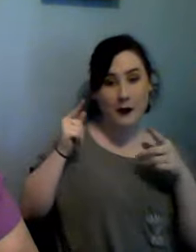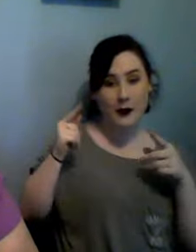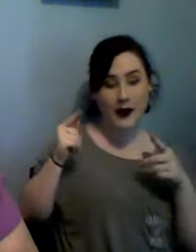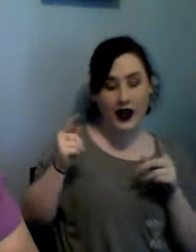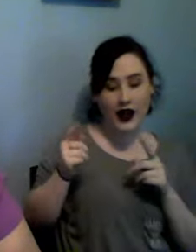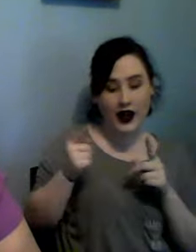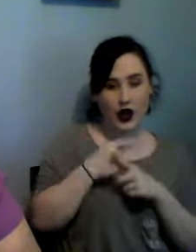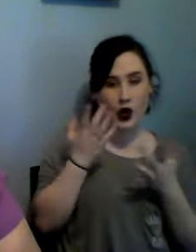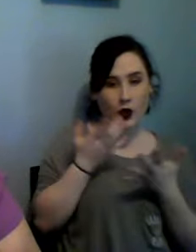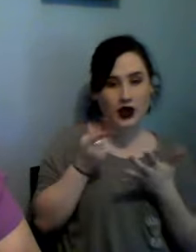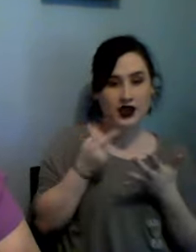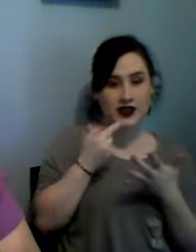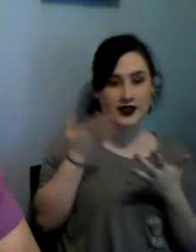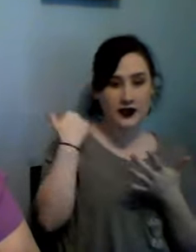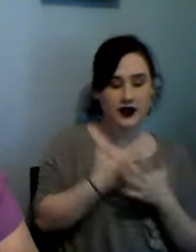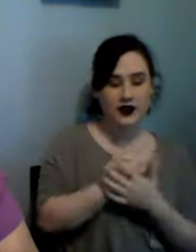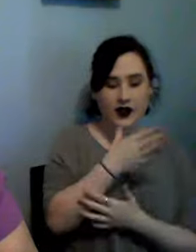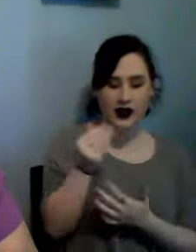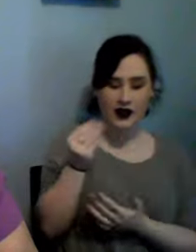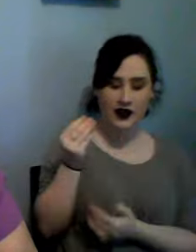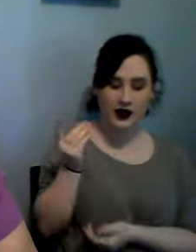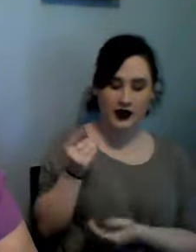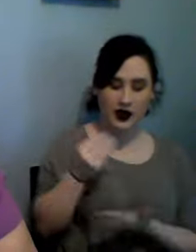homespun elegance